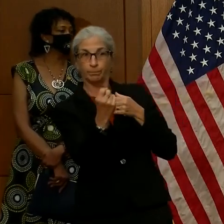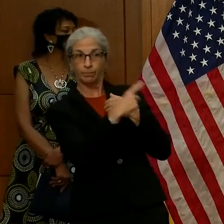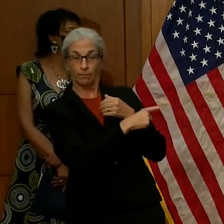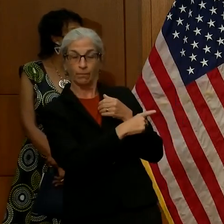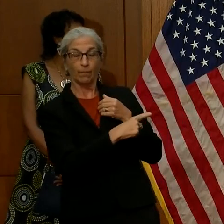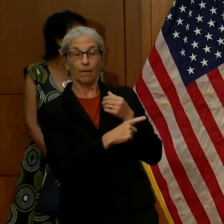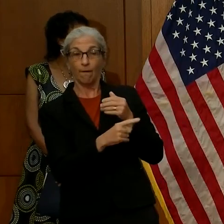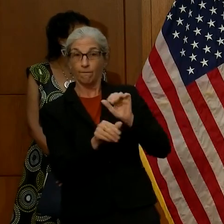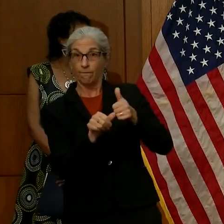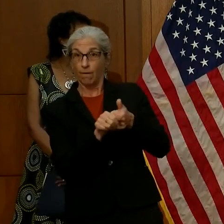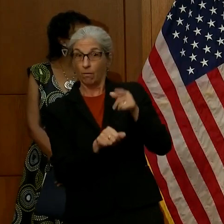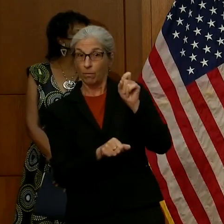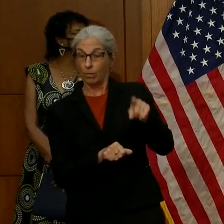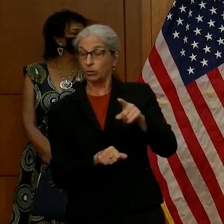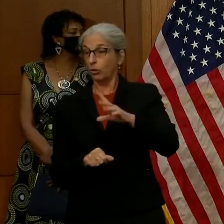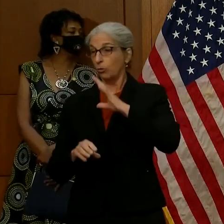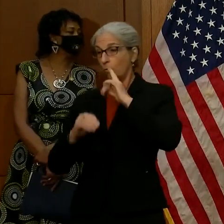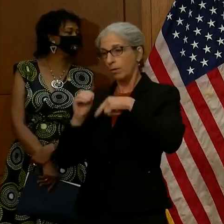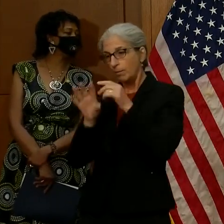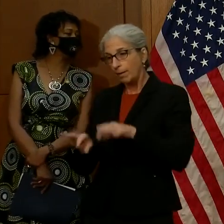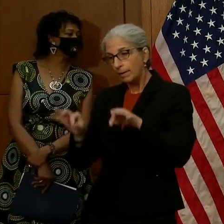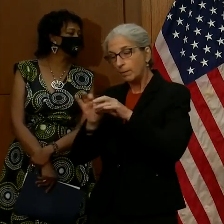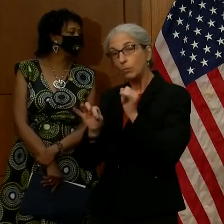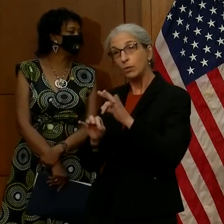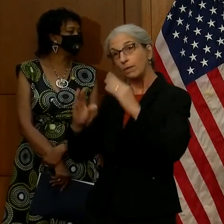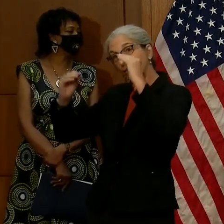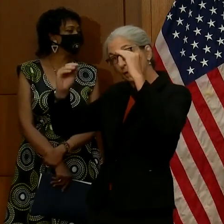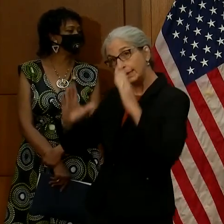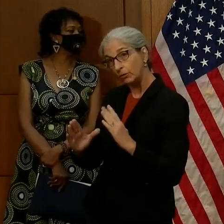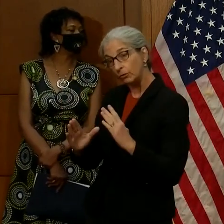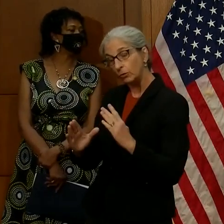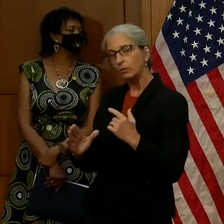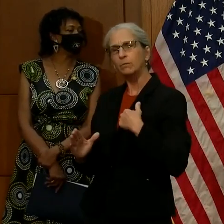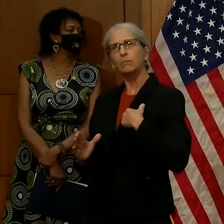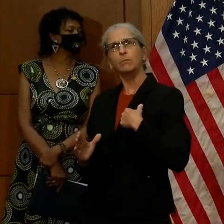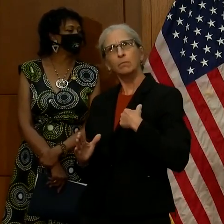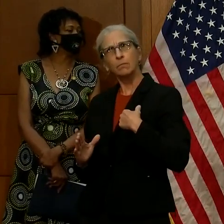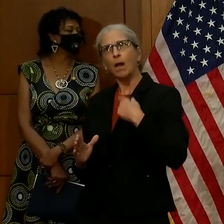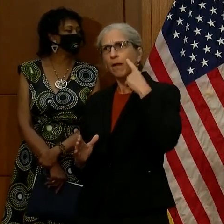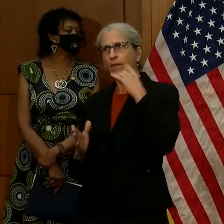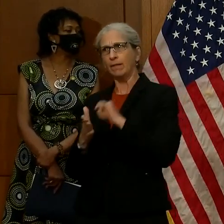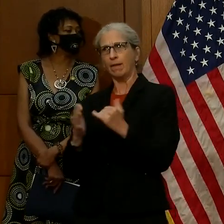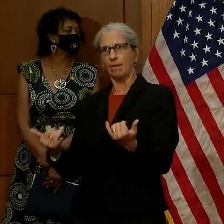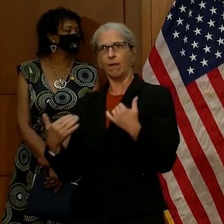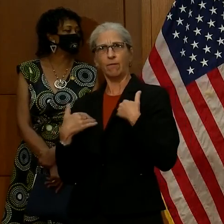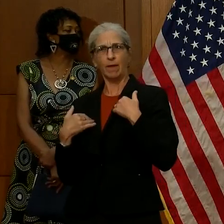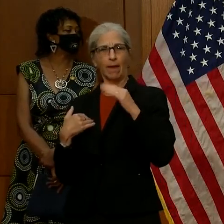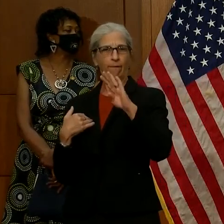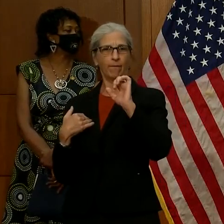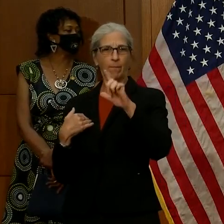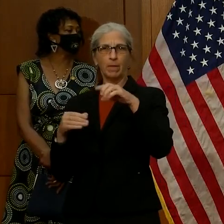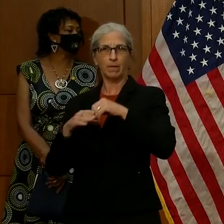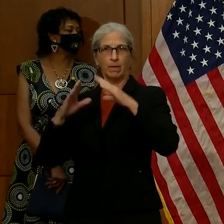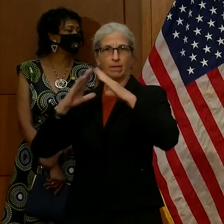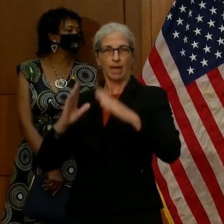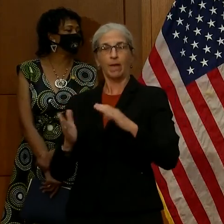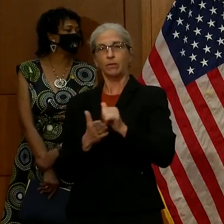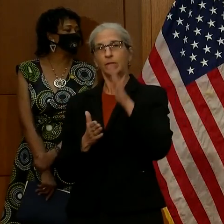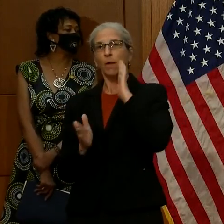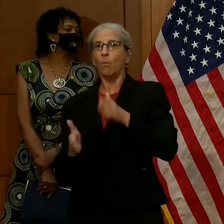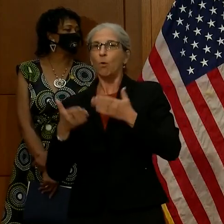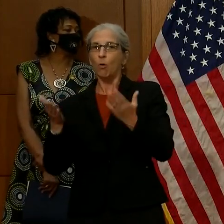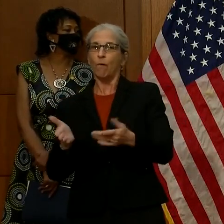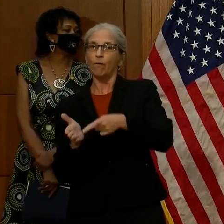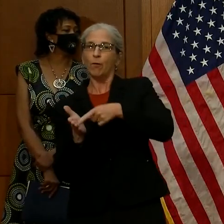Sure. You mentioned the importance of teachers. Yes. And I'm wondering, there's actually a bill in the House right now that would offer paid quarantine